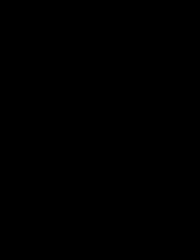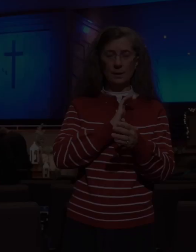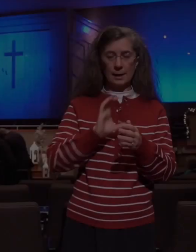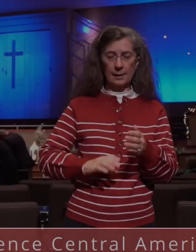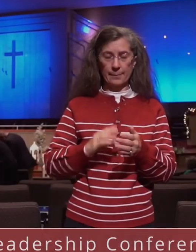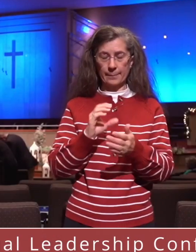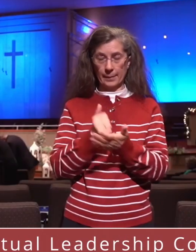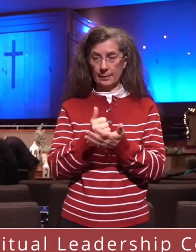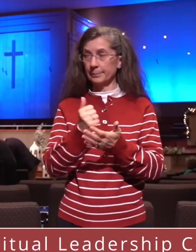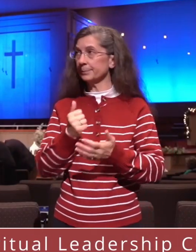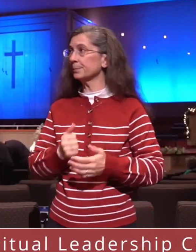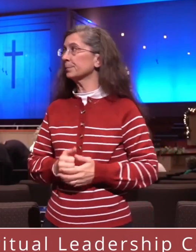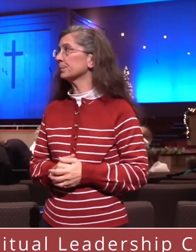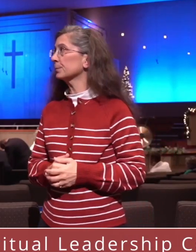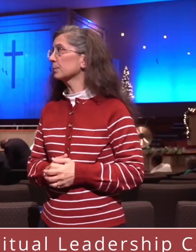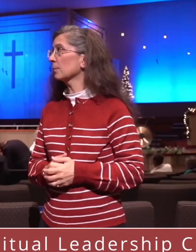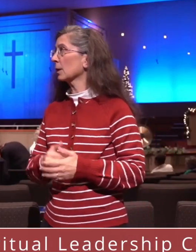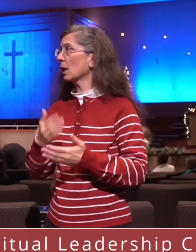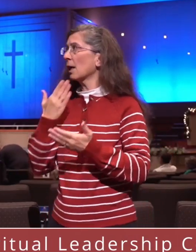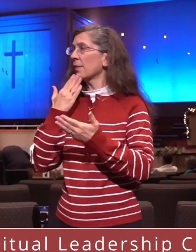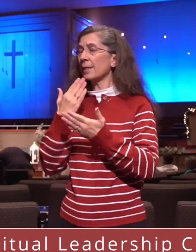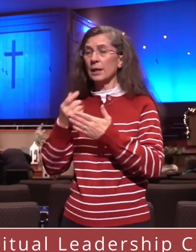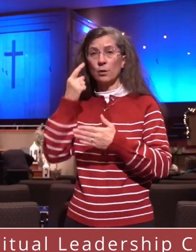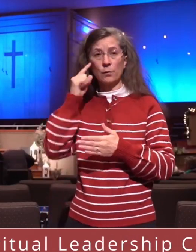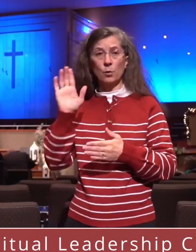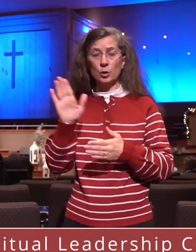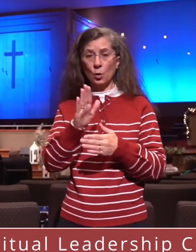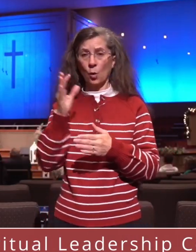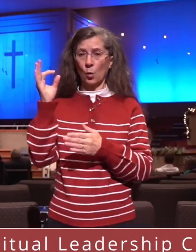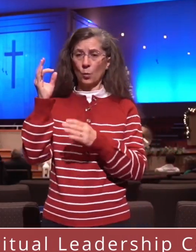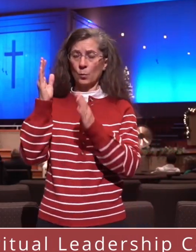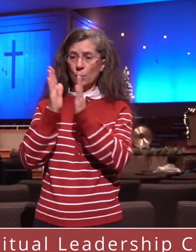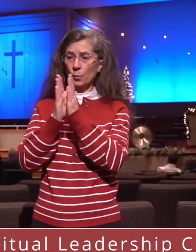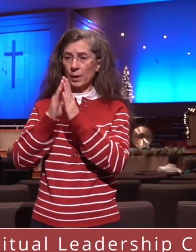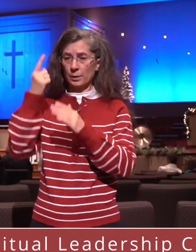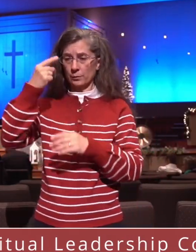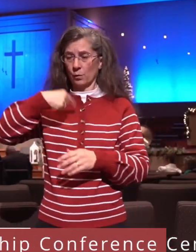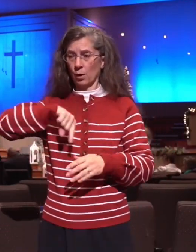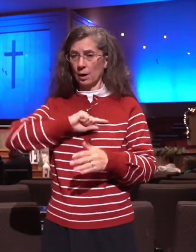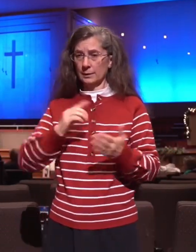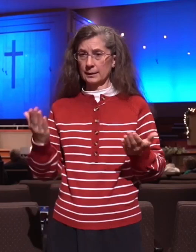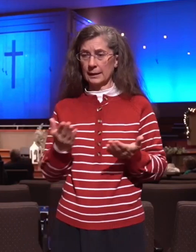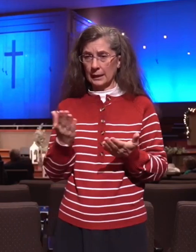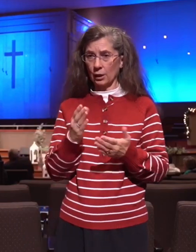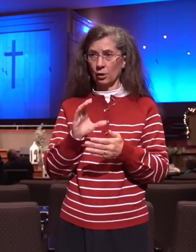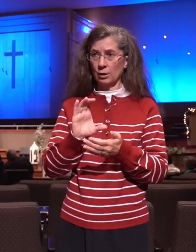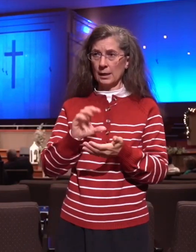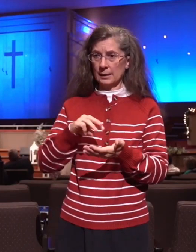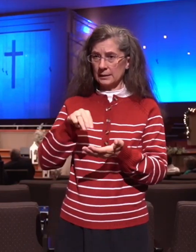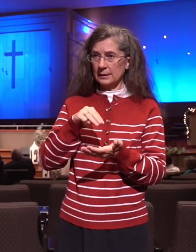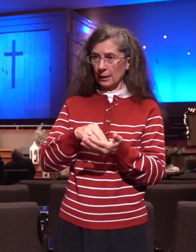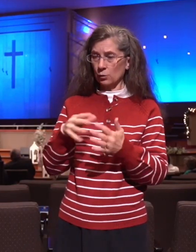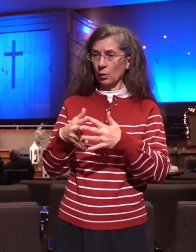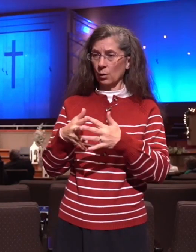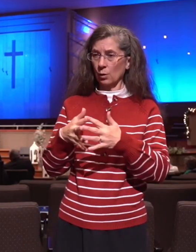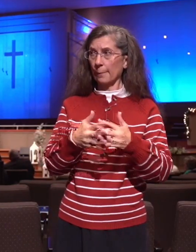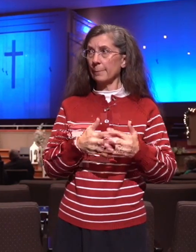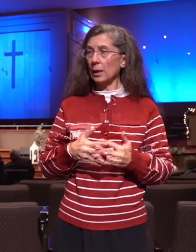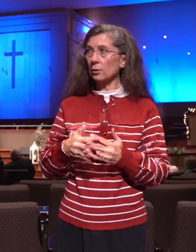Thank you for your prayers for the Spiritual Leadership Conference here in Central America. God has brought pastors and missionaries from